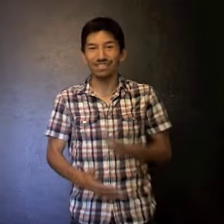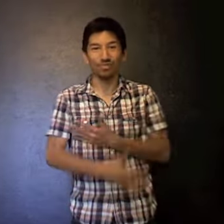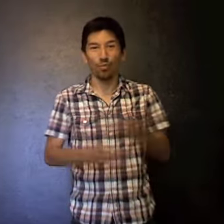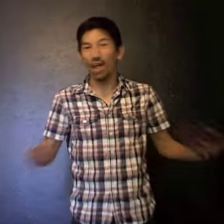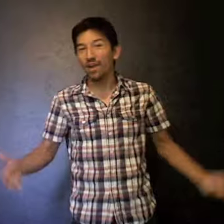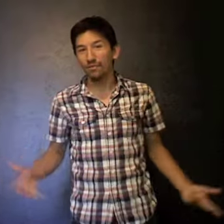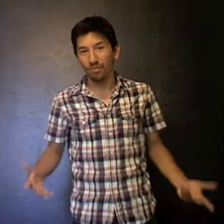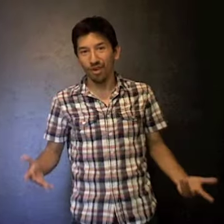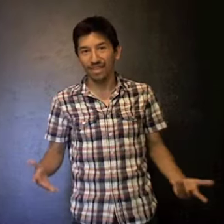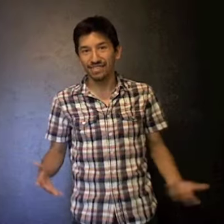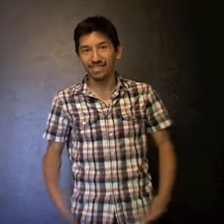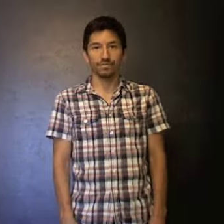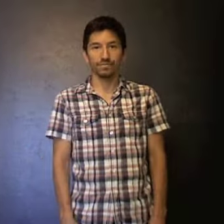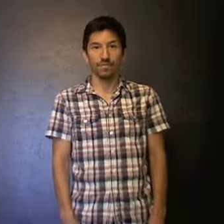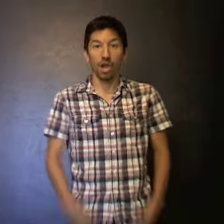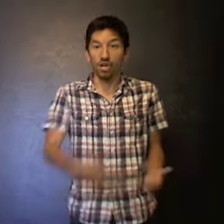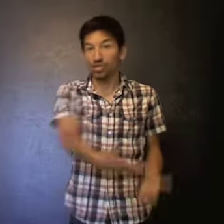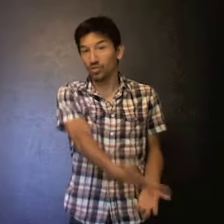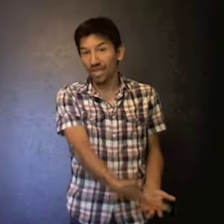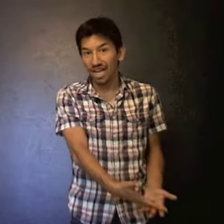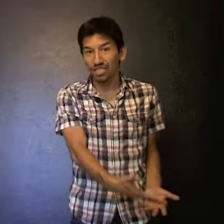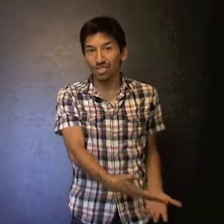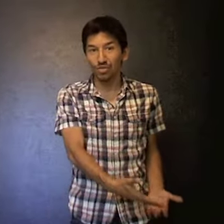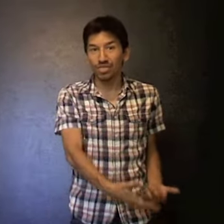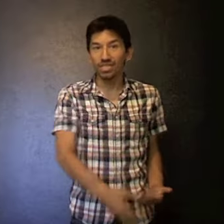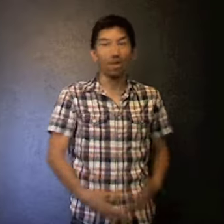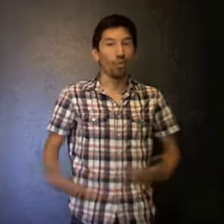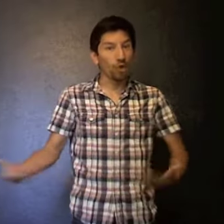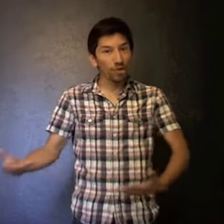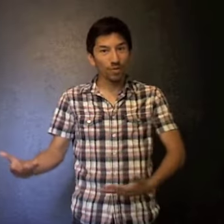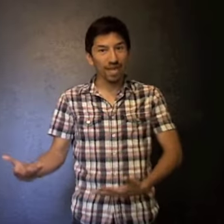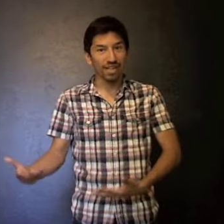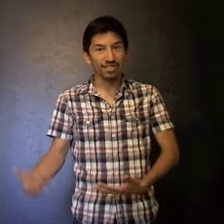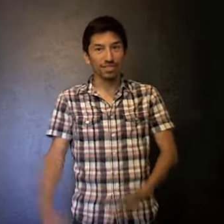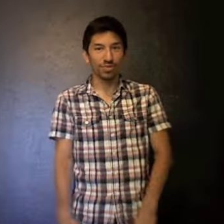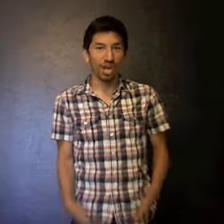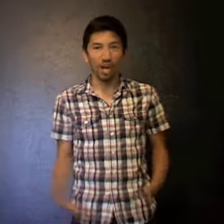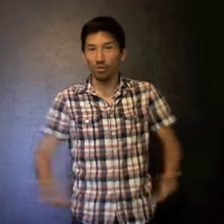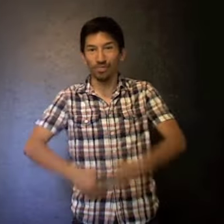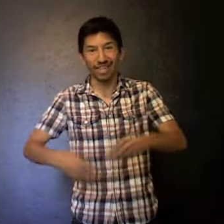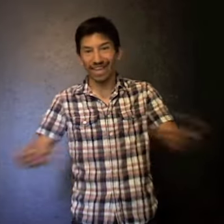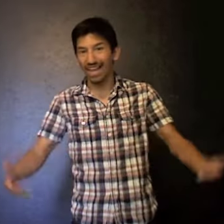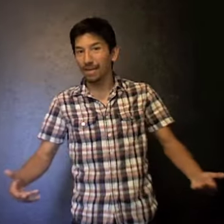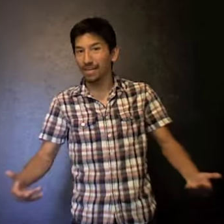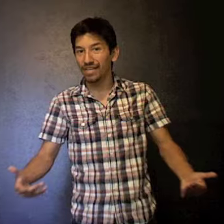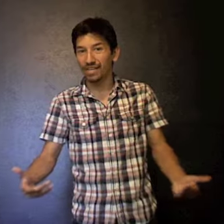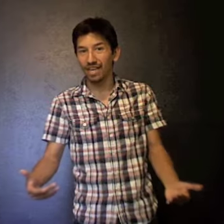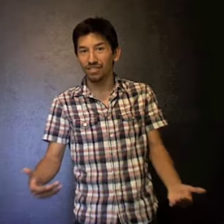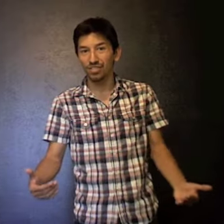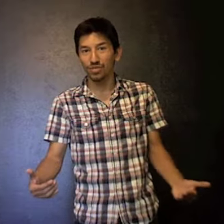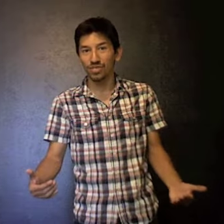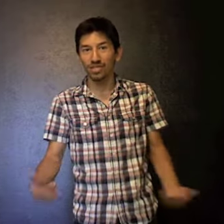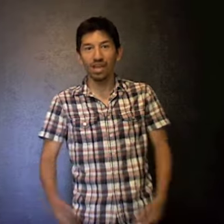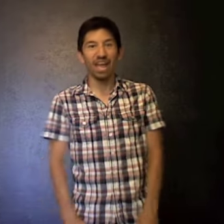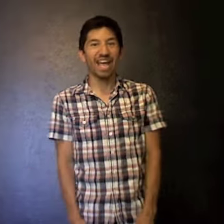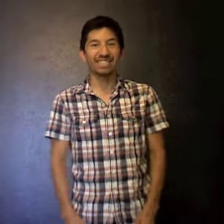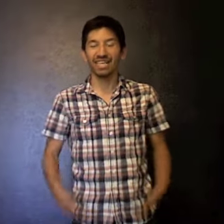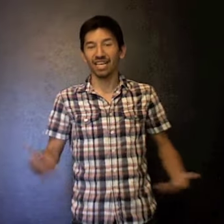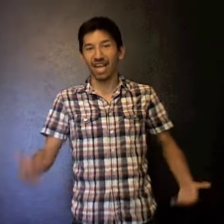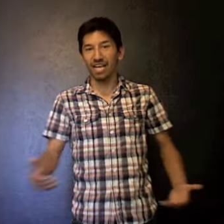is way overpriced? Are you a college student? Were you a college student? Are you planning on being a college student? Has the economy